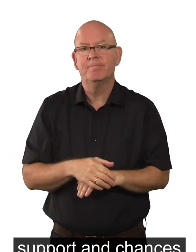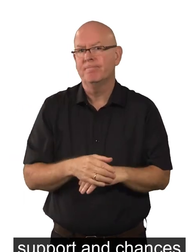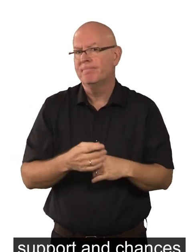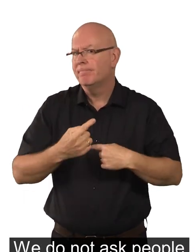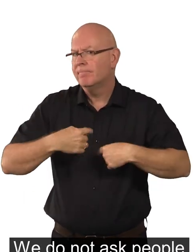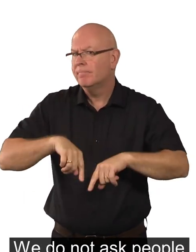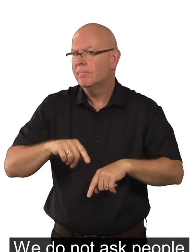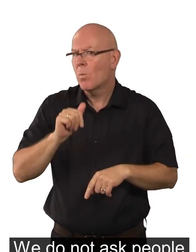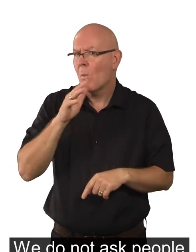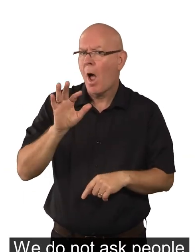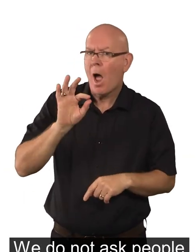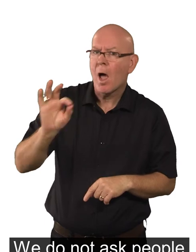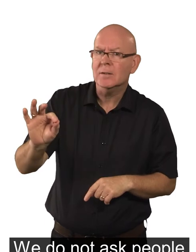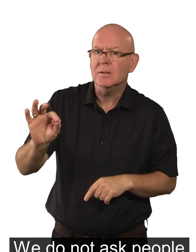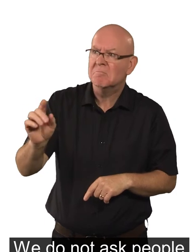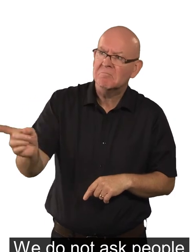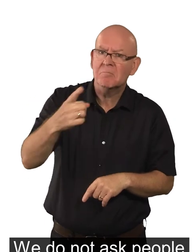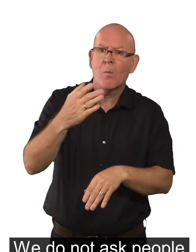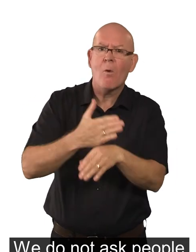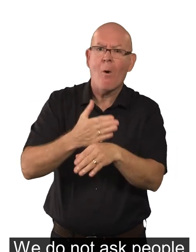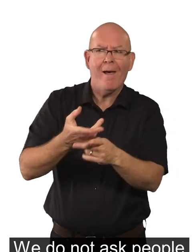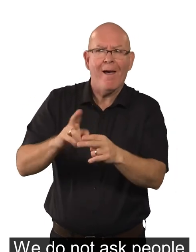We do not ask people to work if they can't.